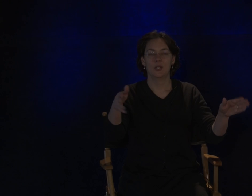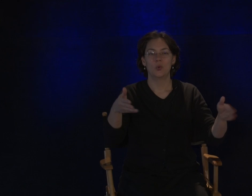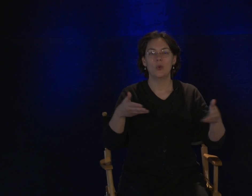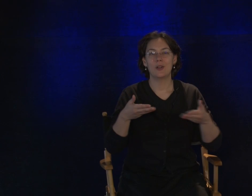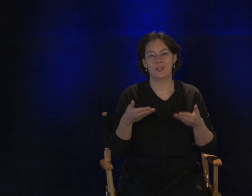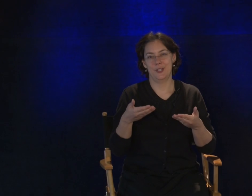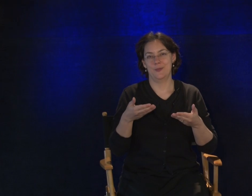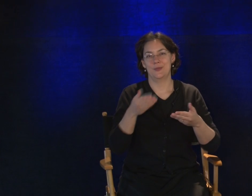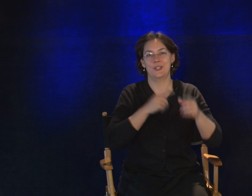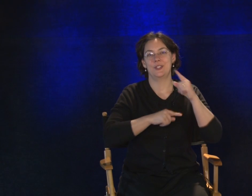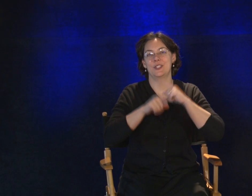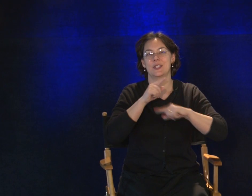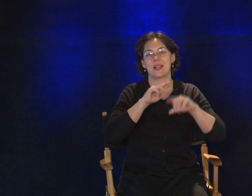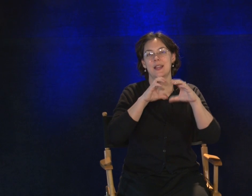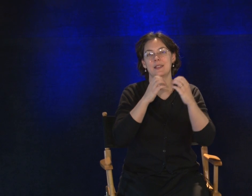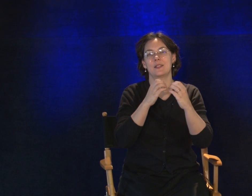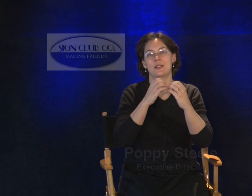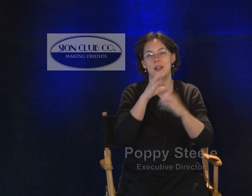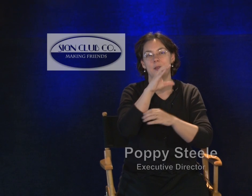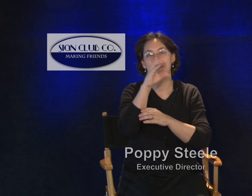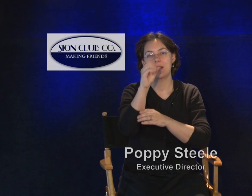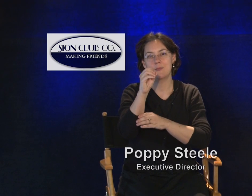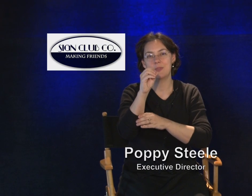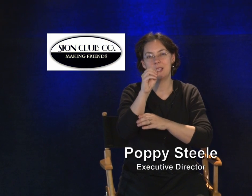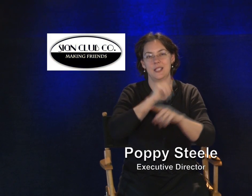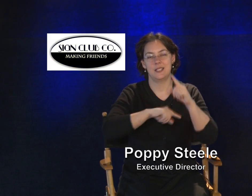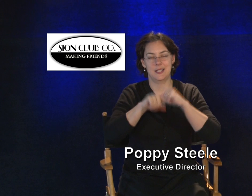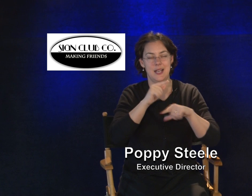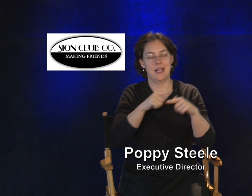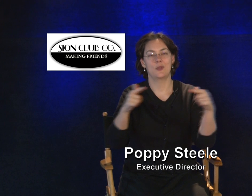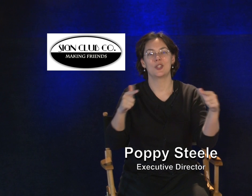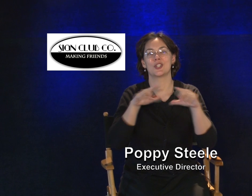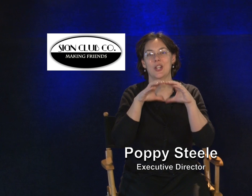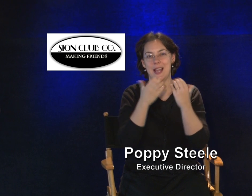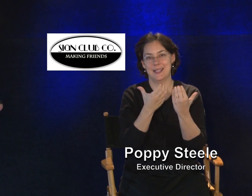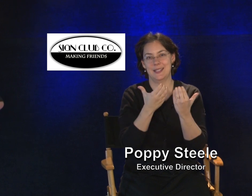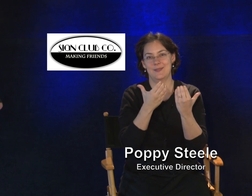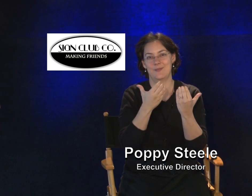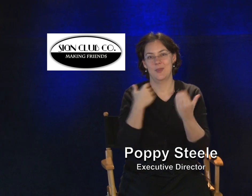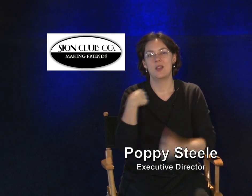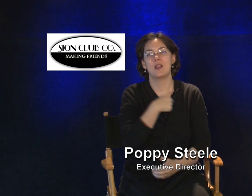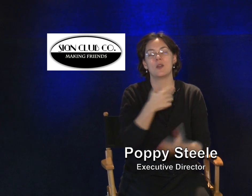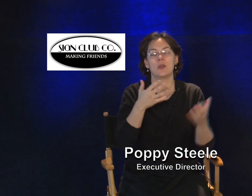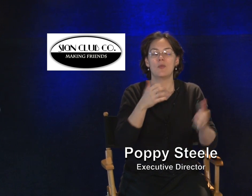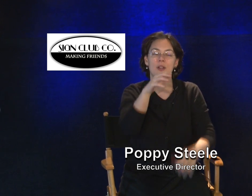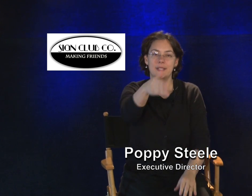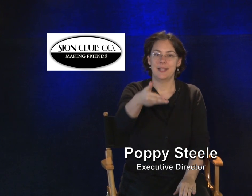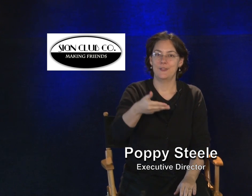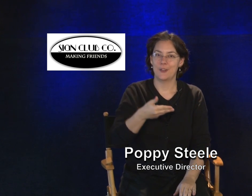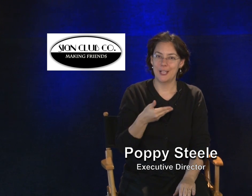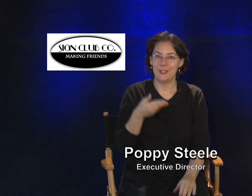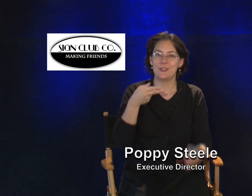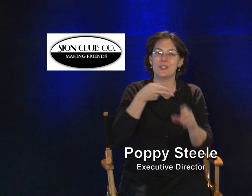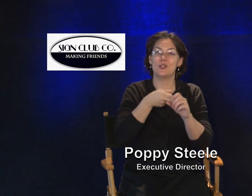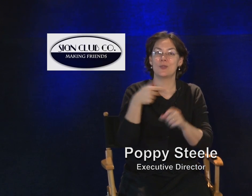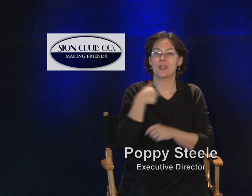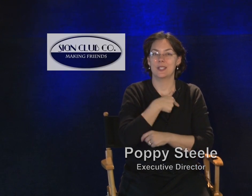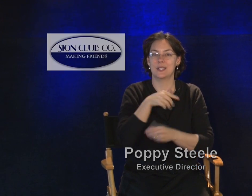Welcome to the Sign Club Company sign language class. We want to invite you to join us